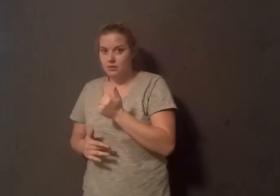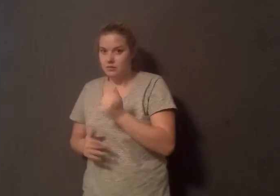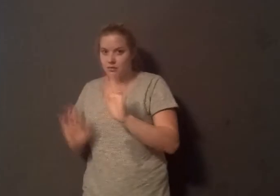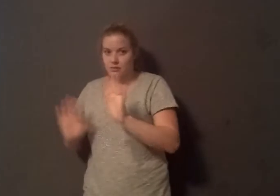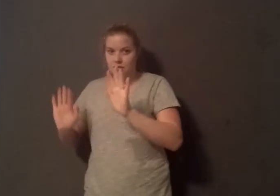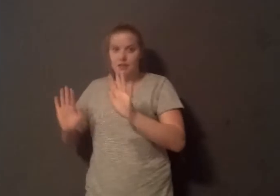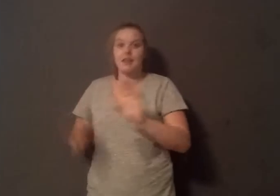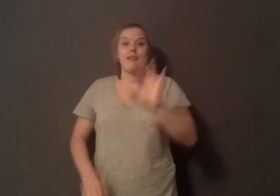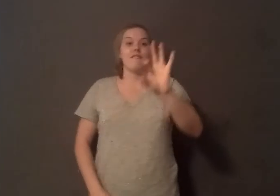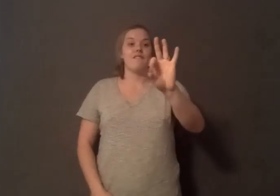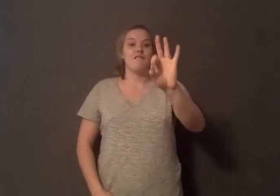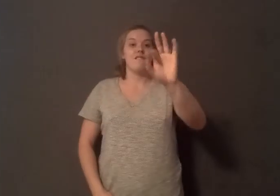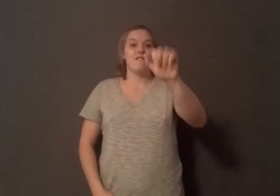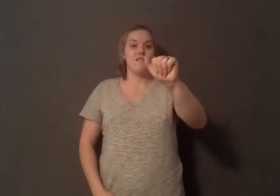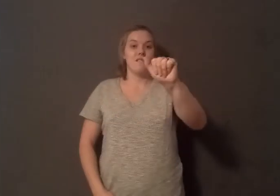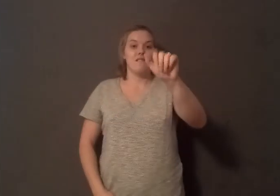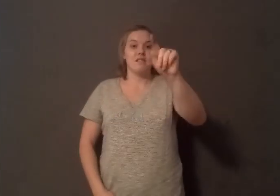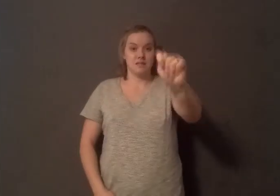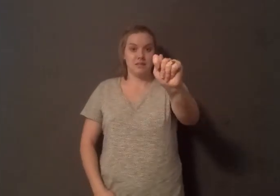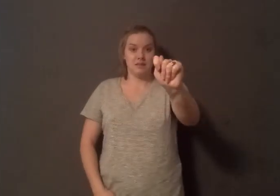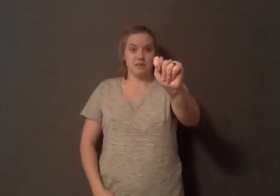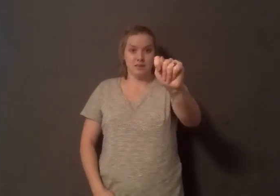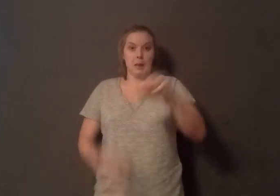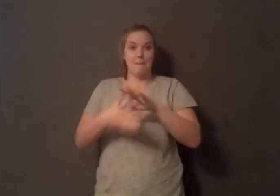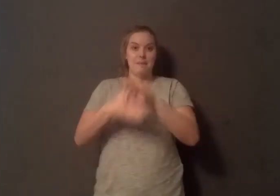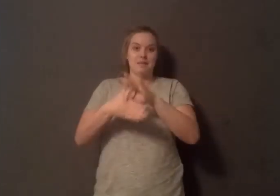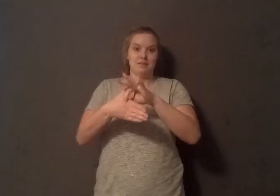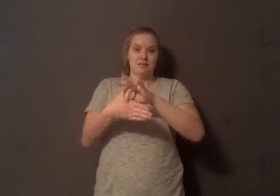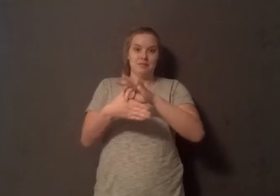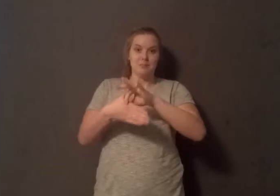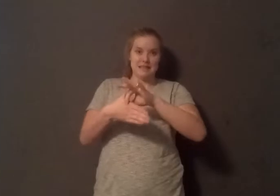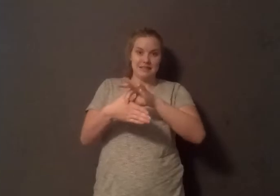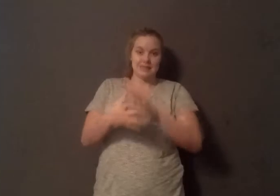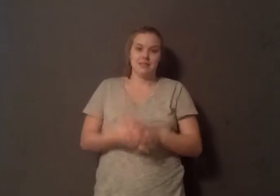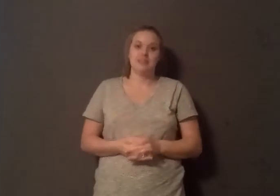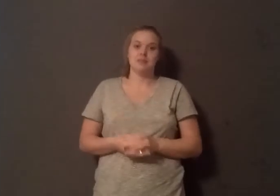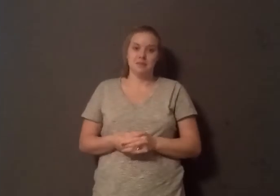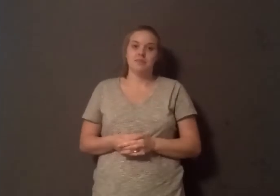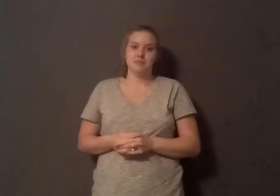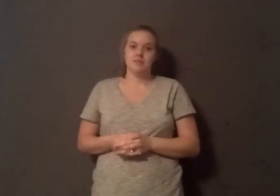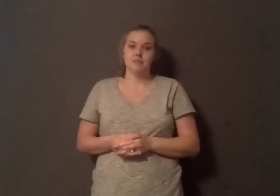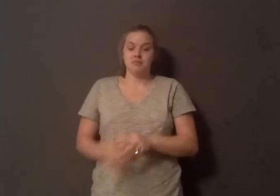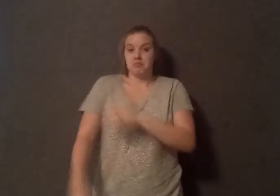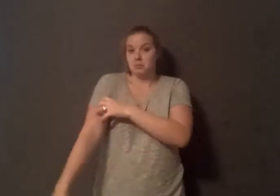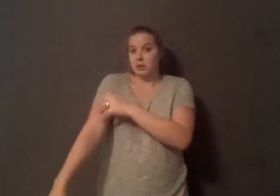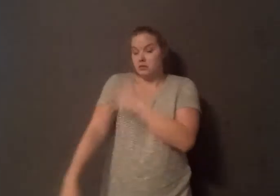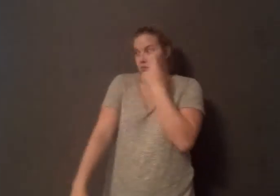fat into the blood. I'm talking about a typical meat-based, animal-based diet. You can look into the muscle cells of the human body, and you find that they're building